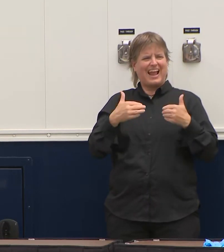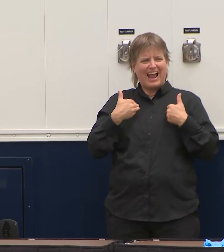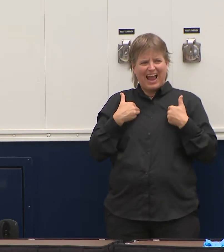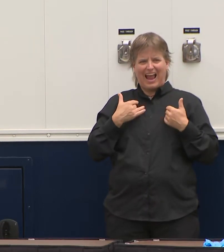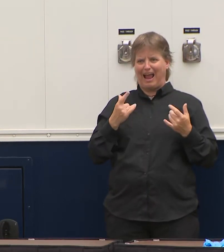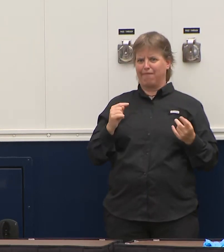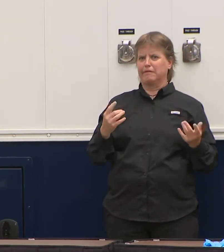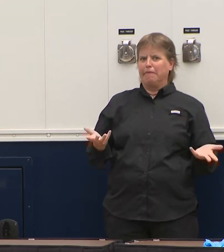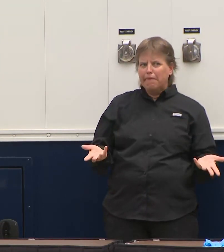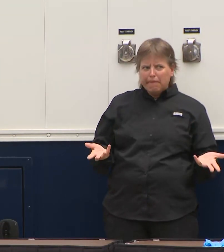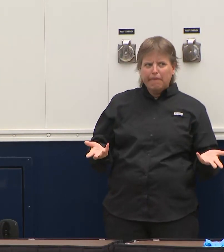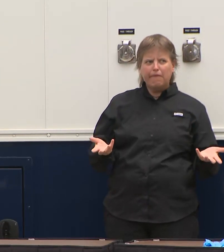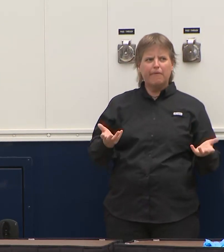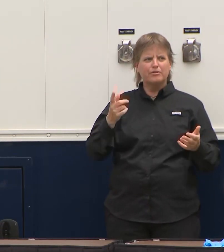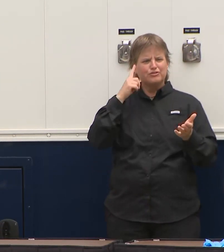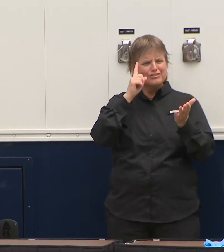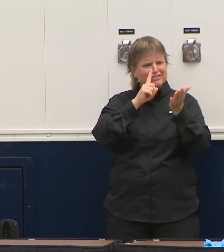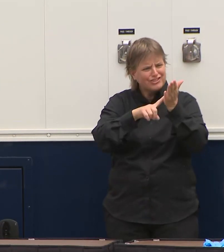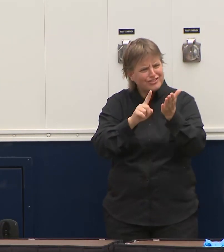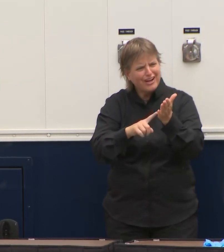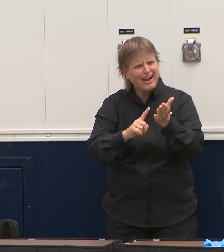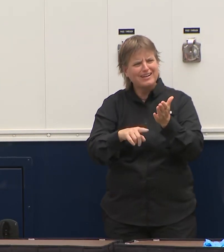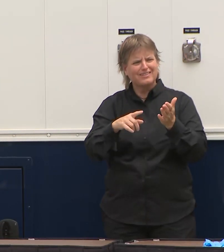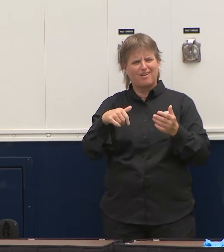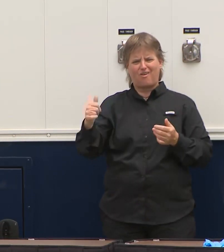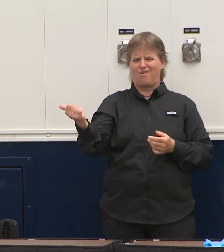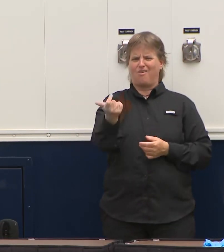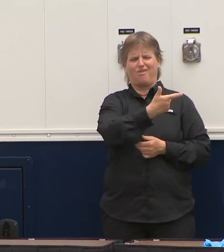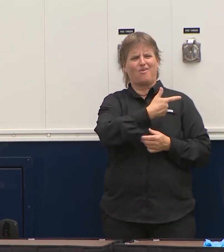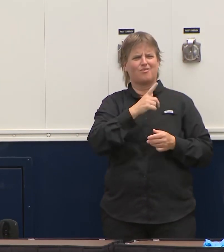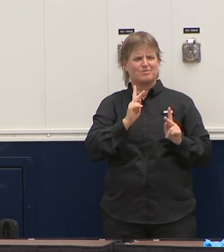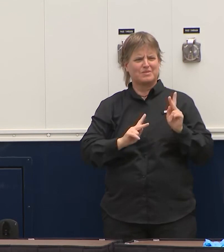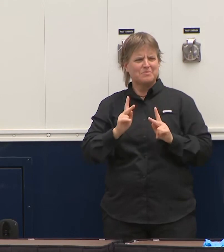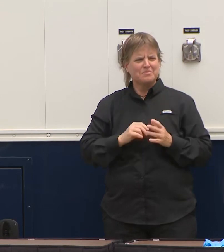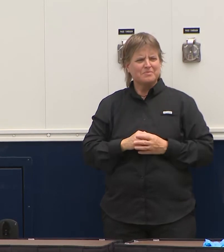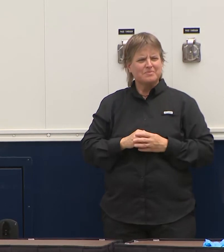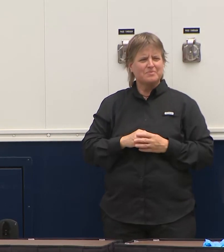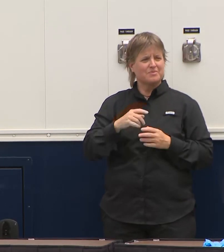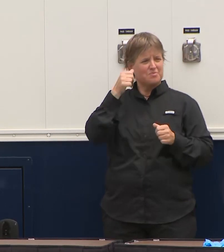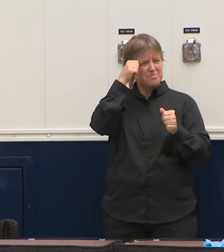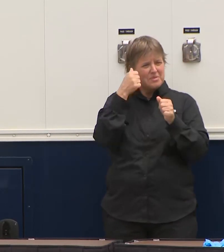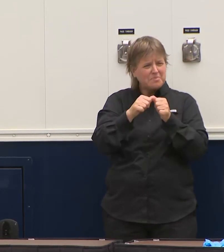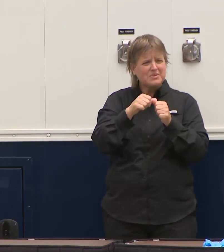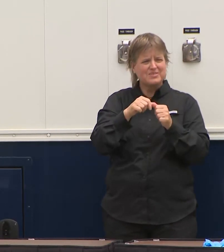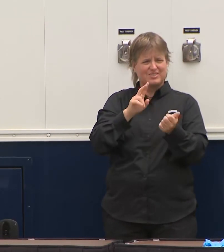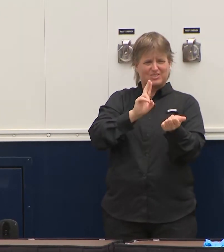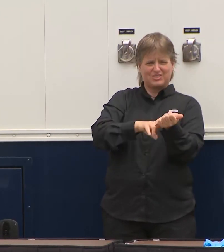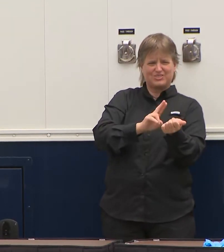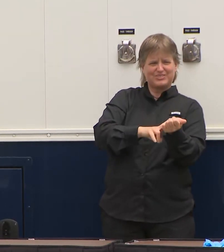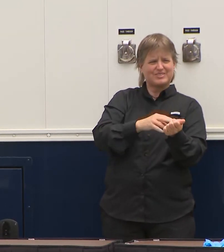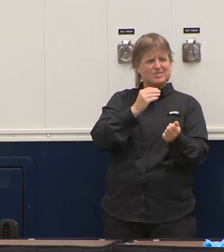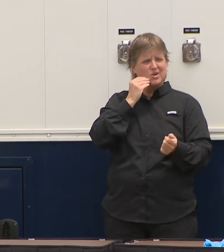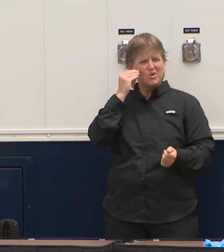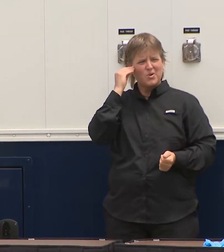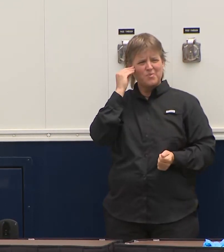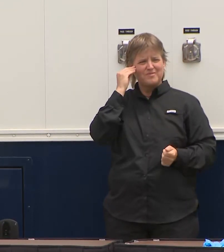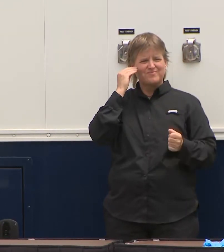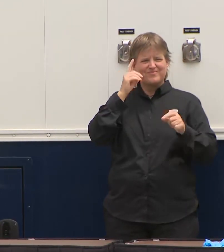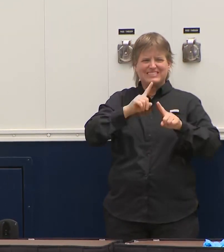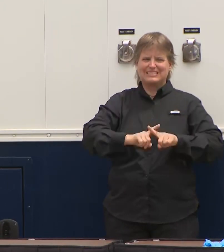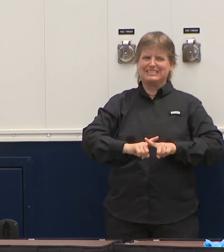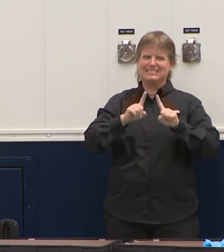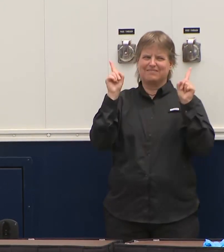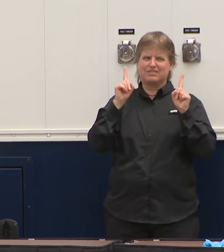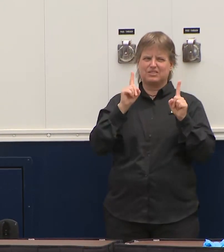county, the numbers. Now, it's also important to keep in mind, you know, a nursing home is going to be a different environment than some of the independent